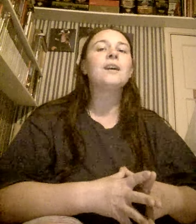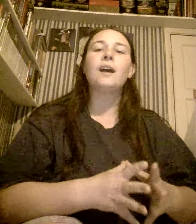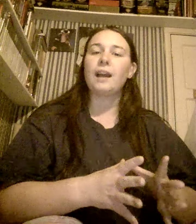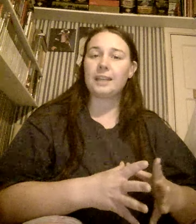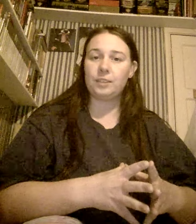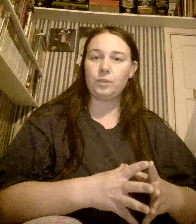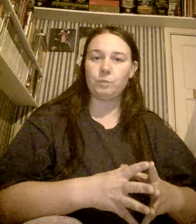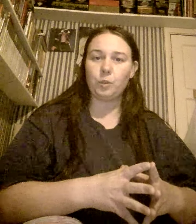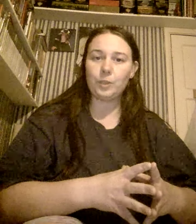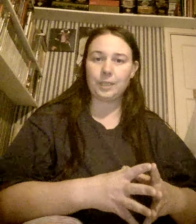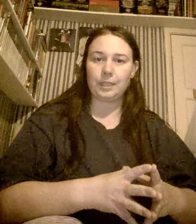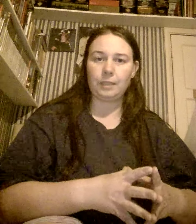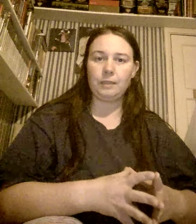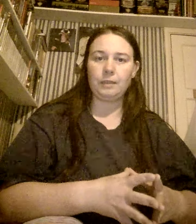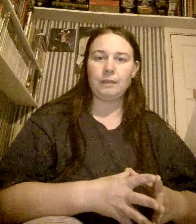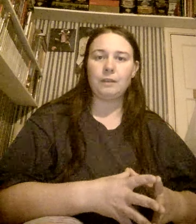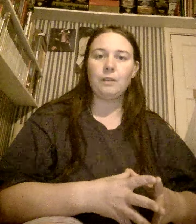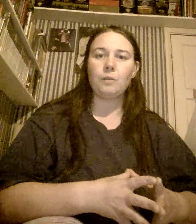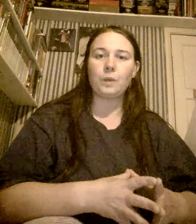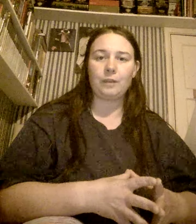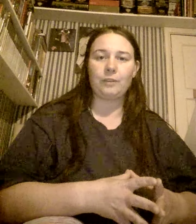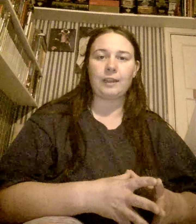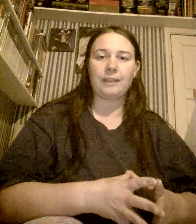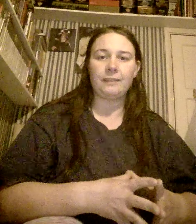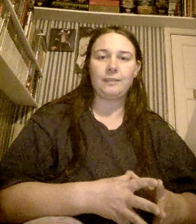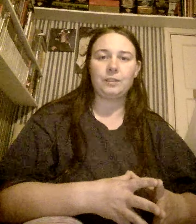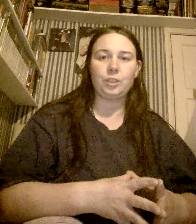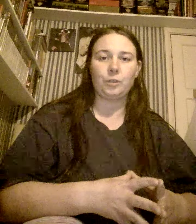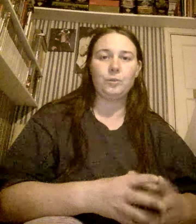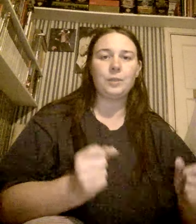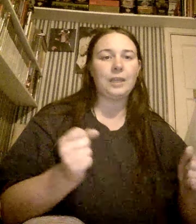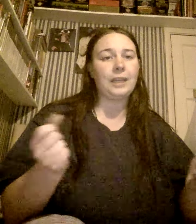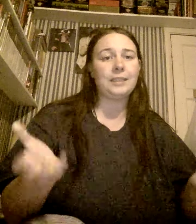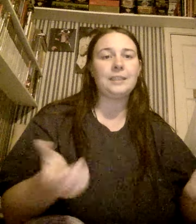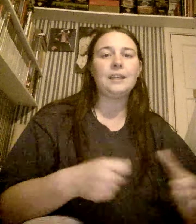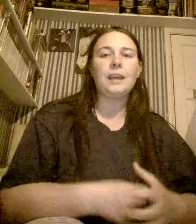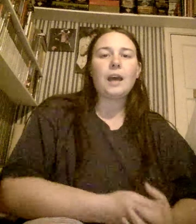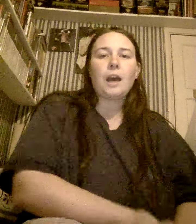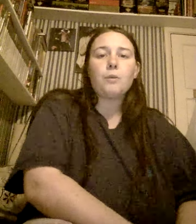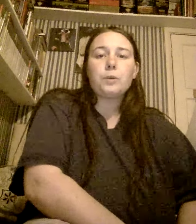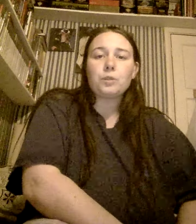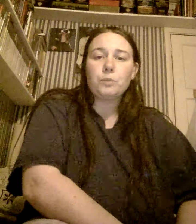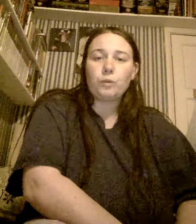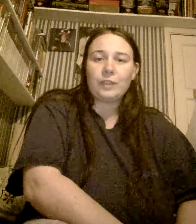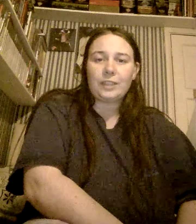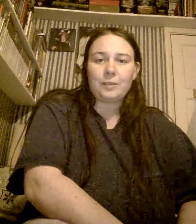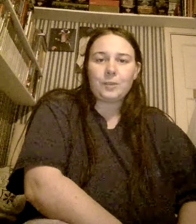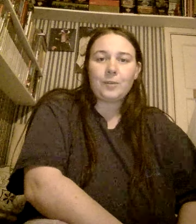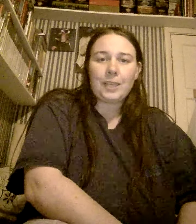I can do some more singing. Whatever I choose. And I'll put some more videos. Okay?